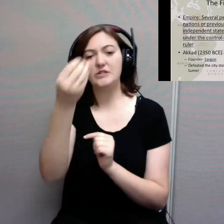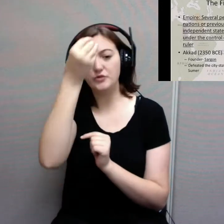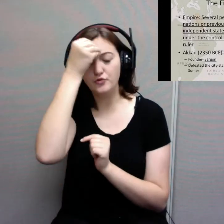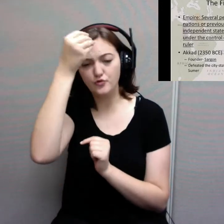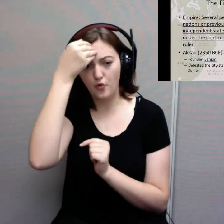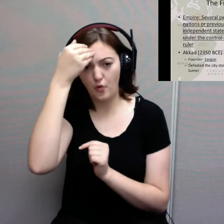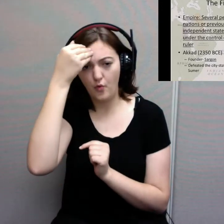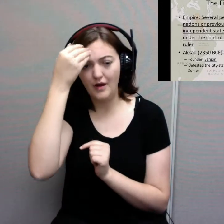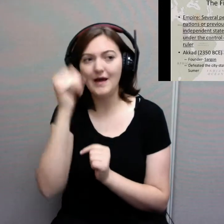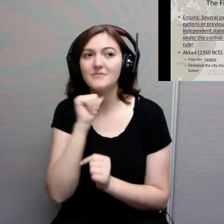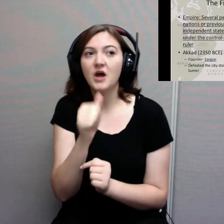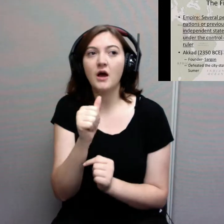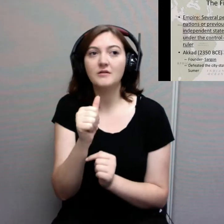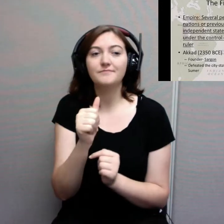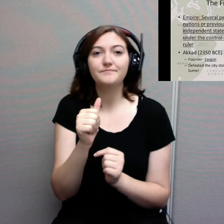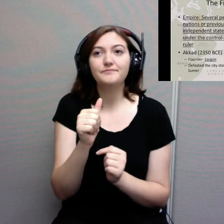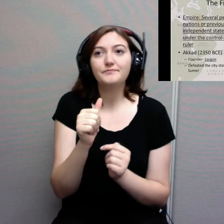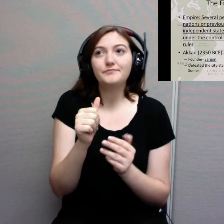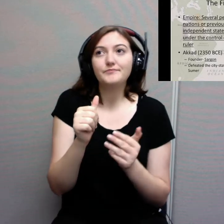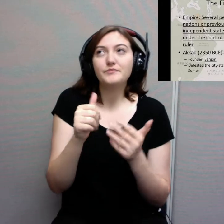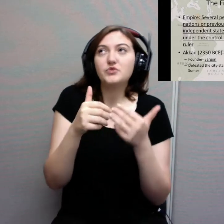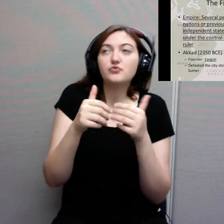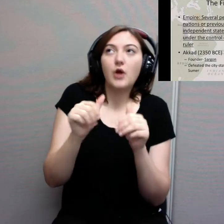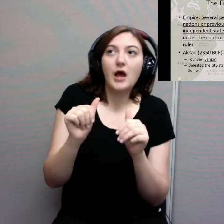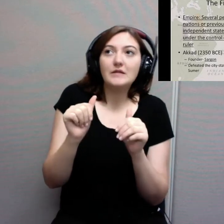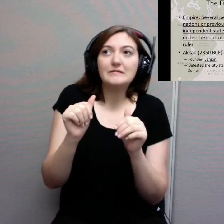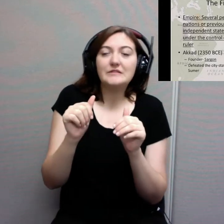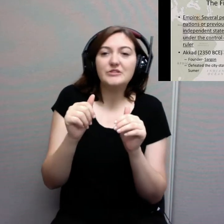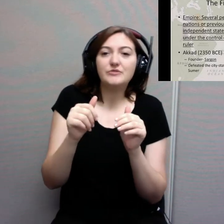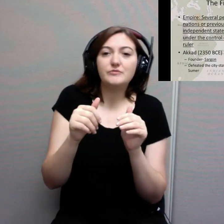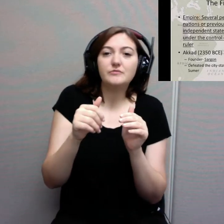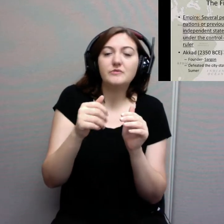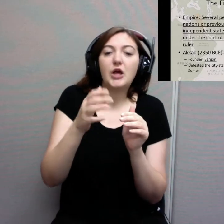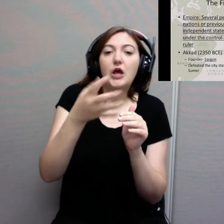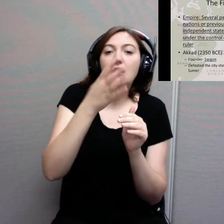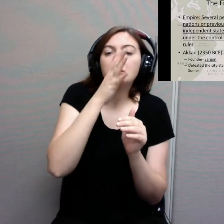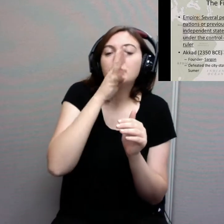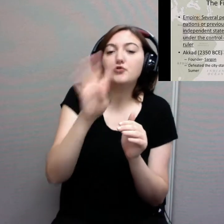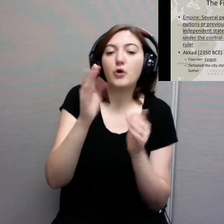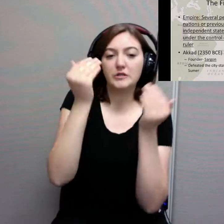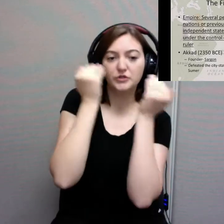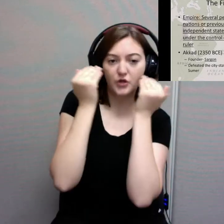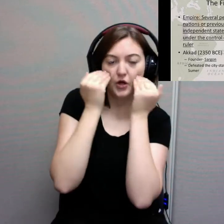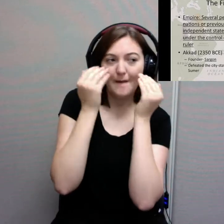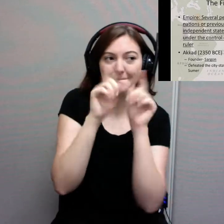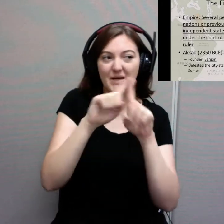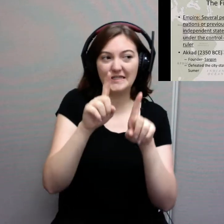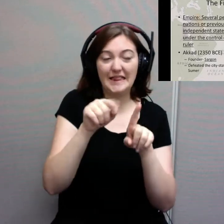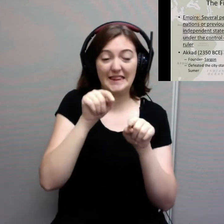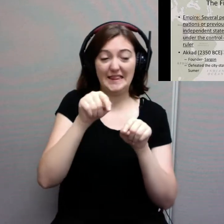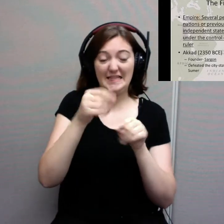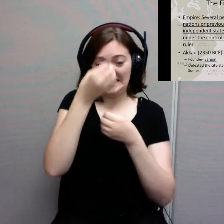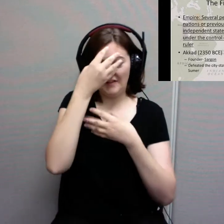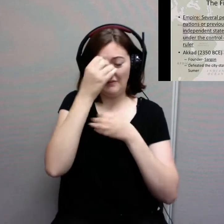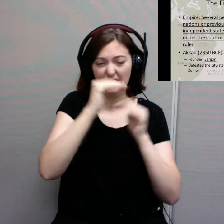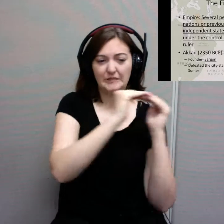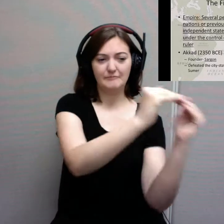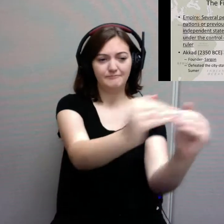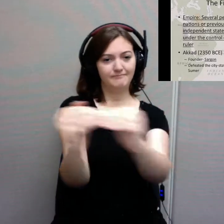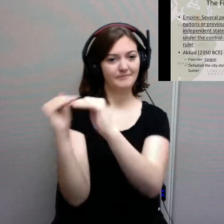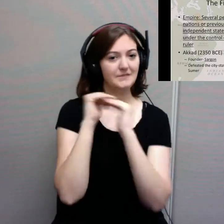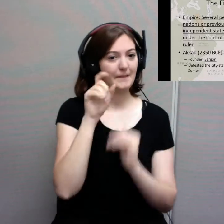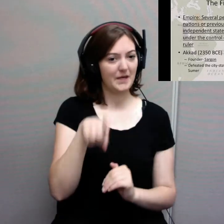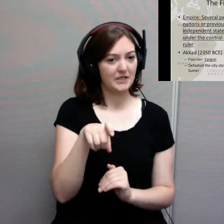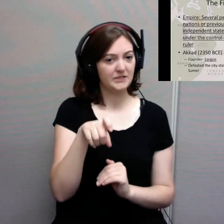disregard your intelligence, but I just want to make sure we're all on the same page. An empire is when you have several peoples, not just one nation state or